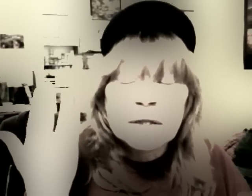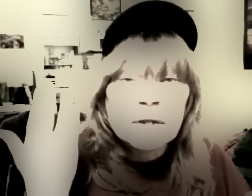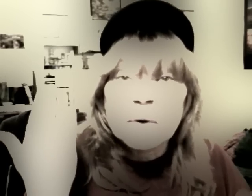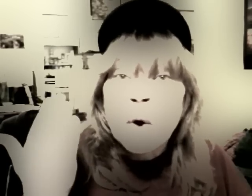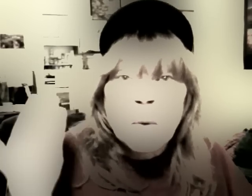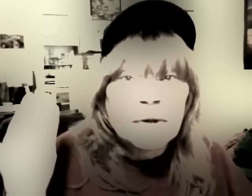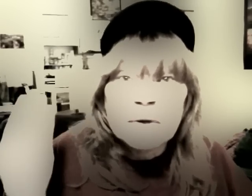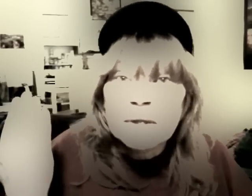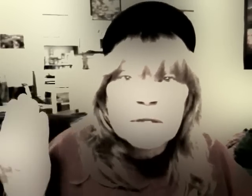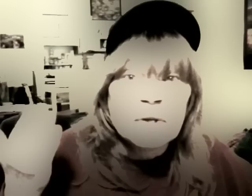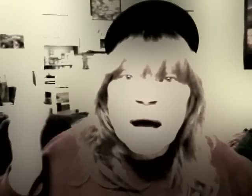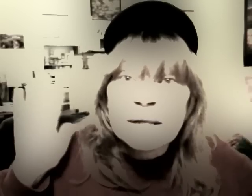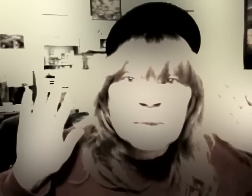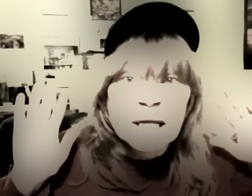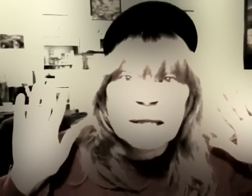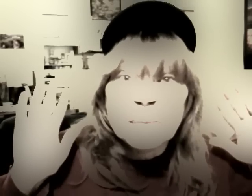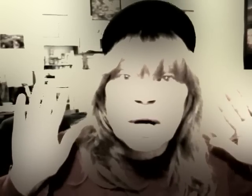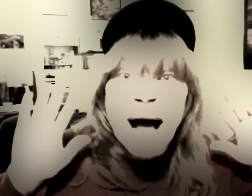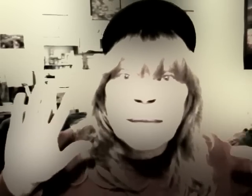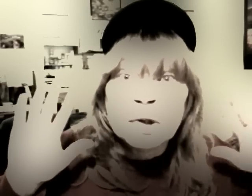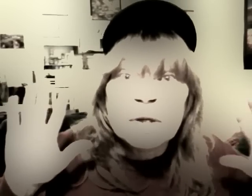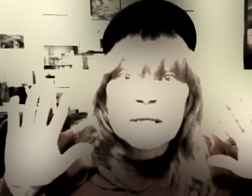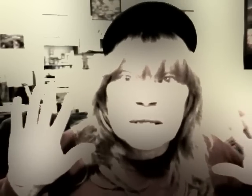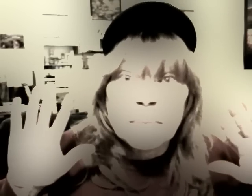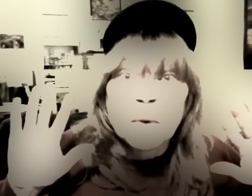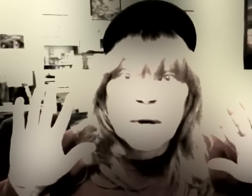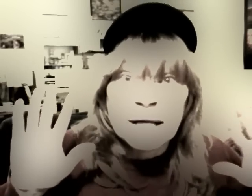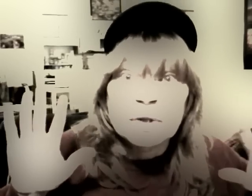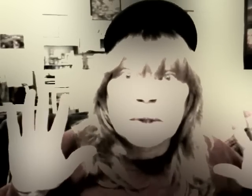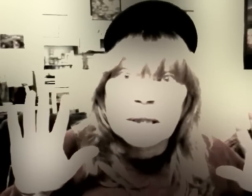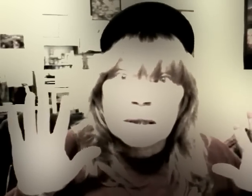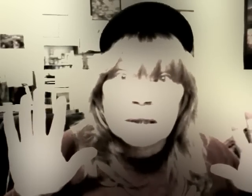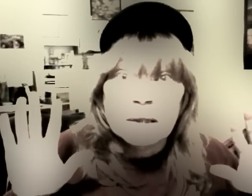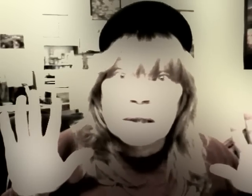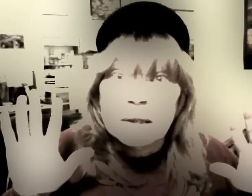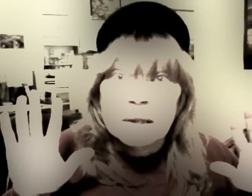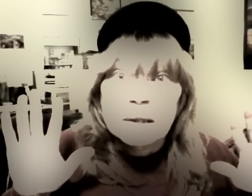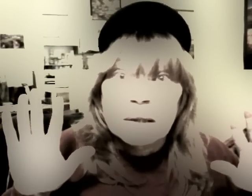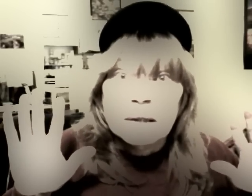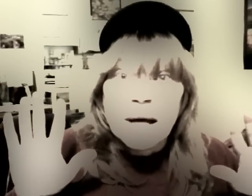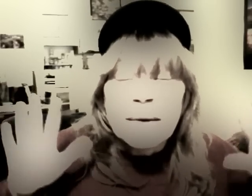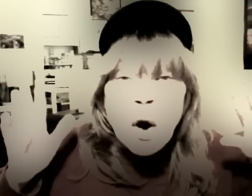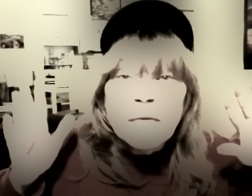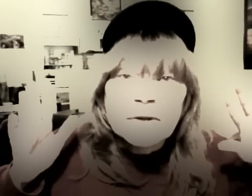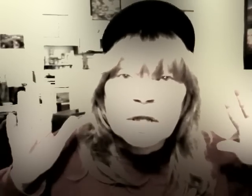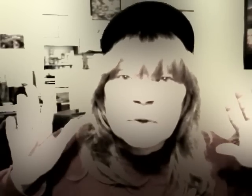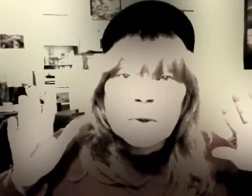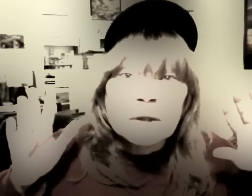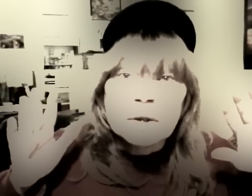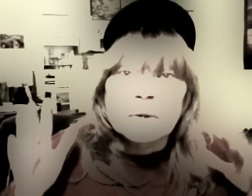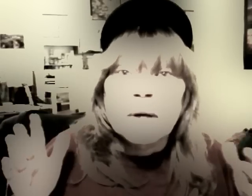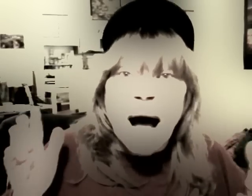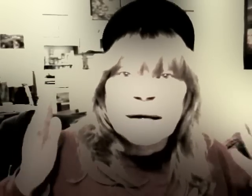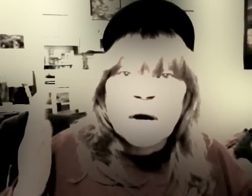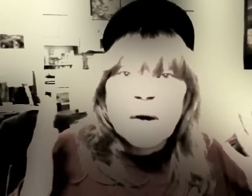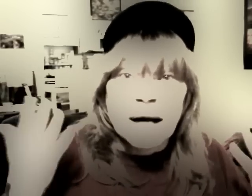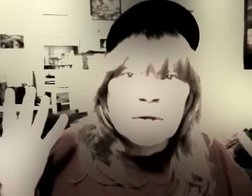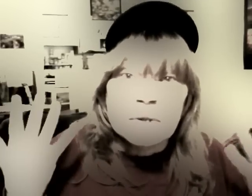you. Whether you listen or not, it's beside the point. I'm learning something when I do it. And hopefully you will too. I know God uses a